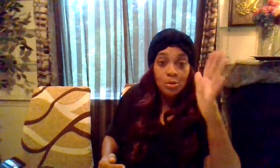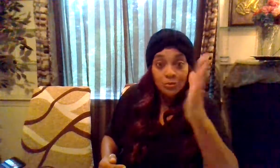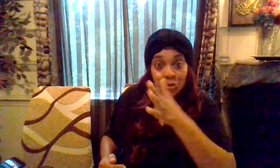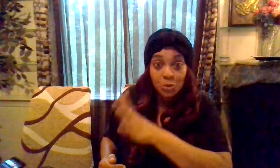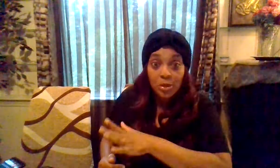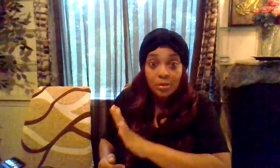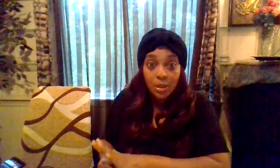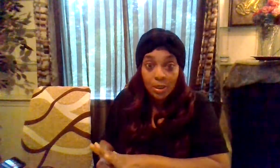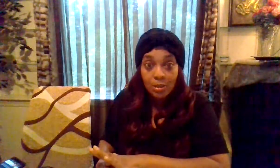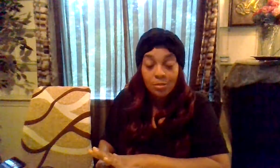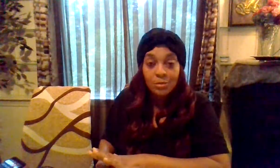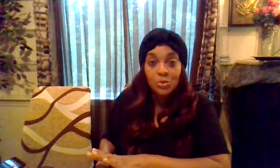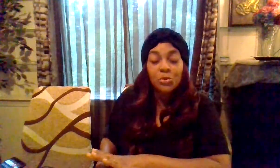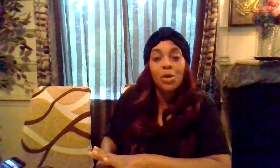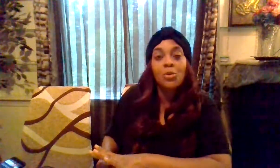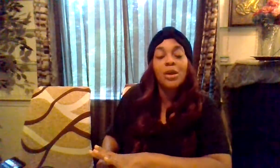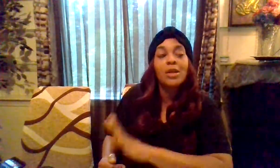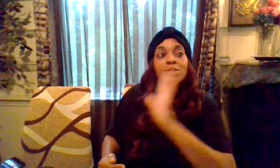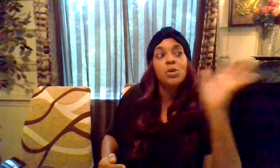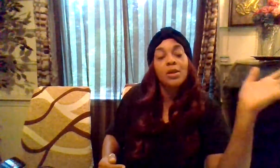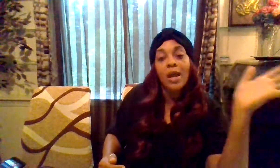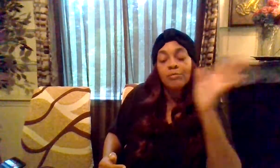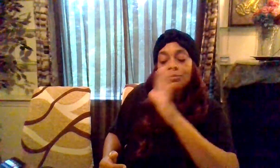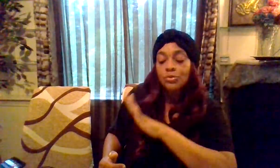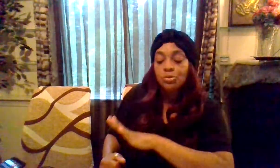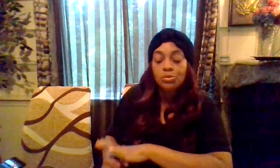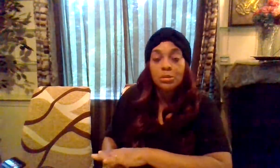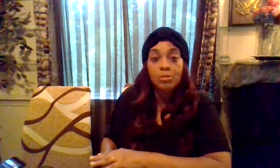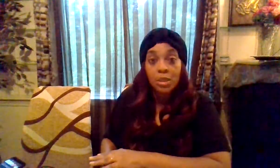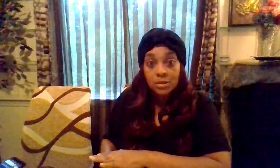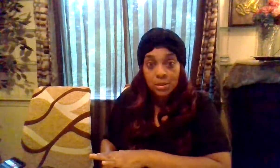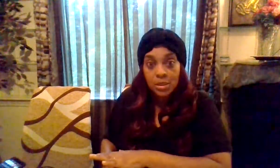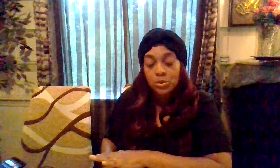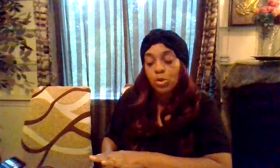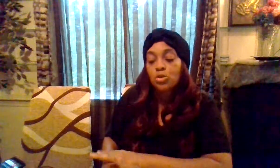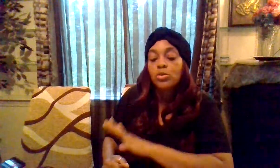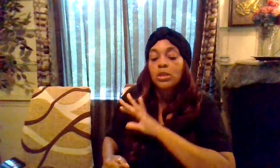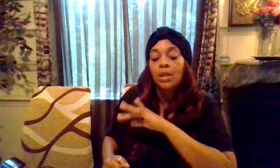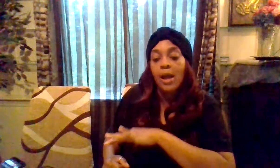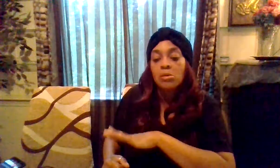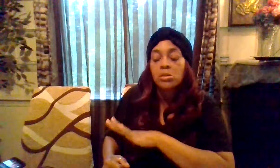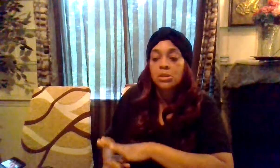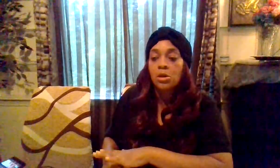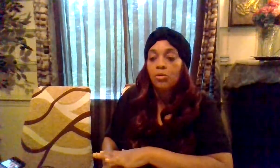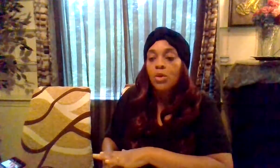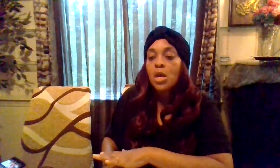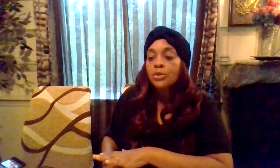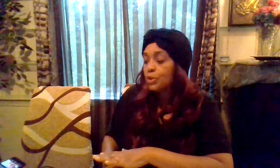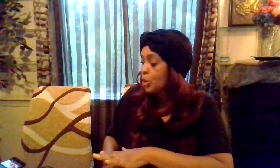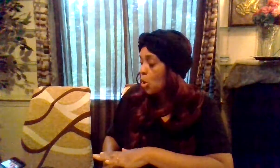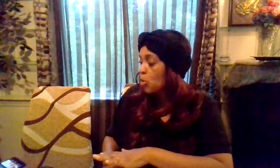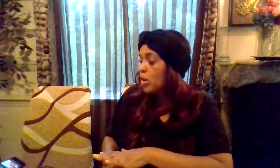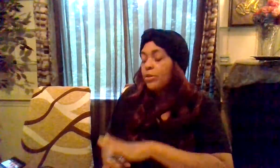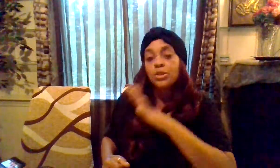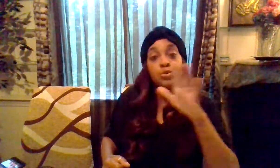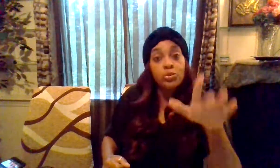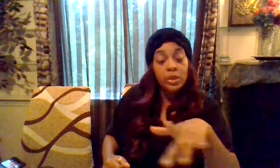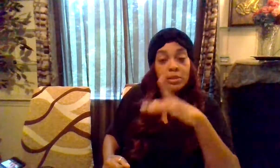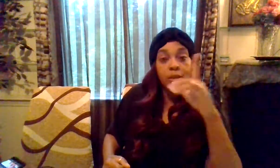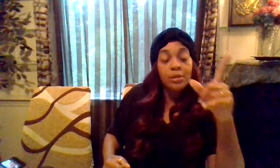of the story at the end you know and that's what life truly means to us where you can allow yourself to know that you need that